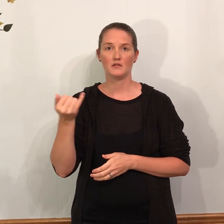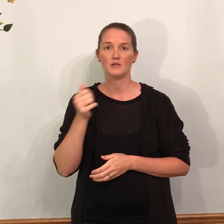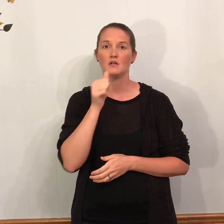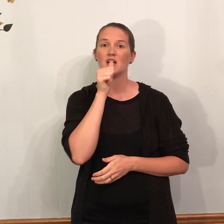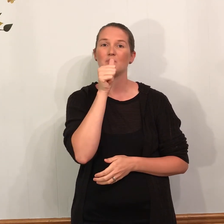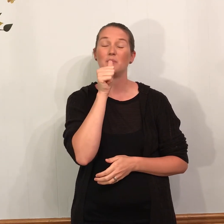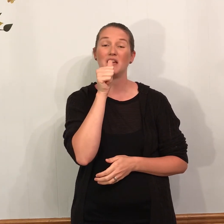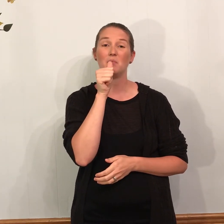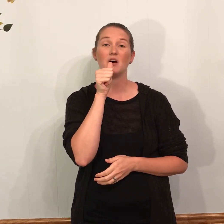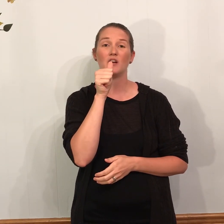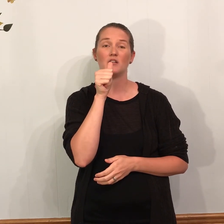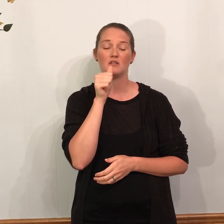Peanut butter.